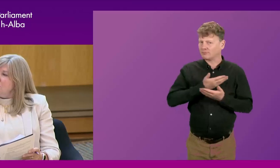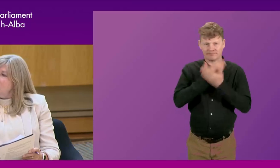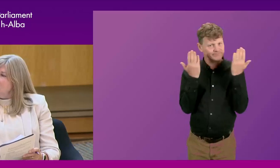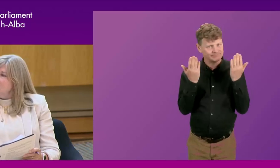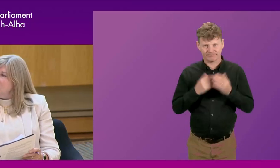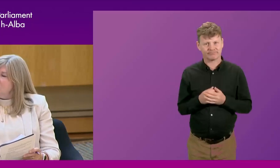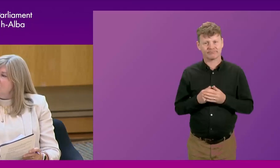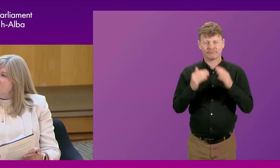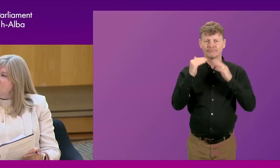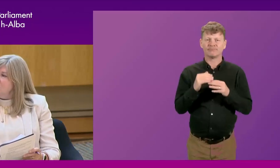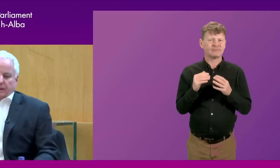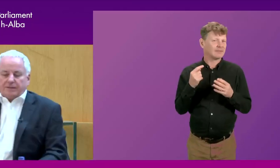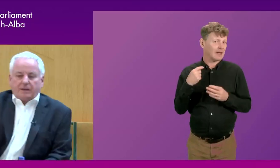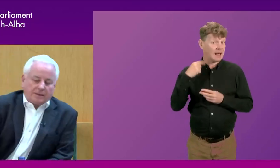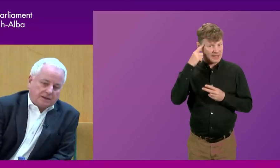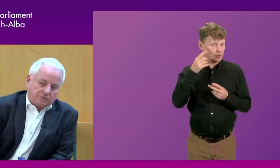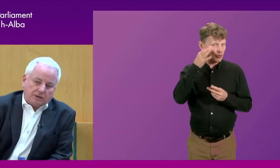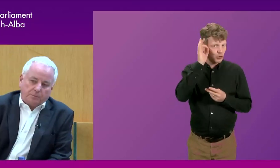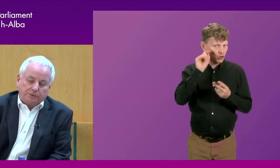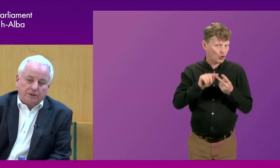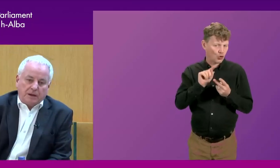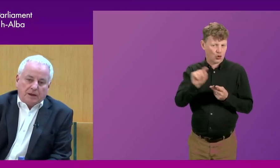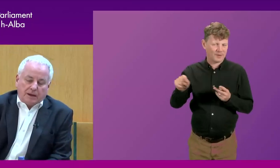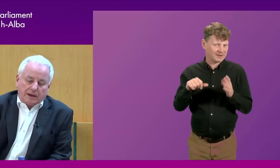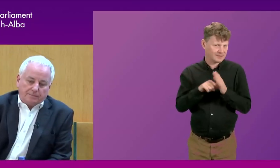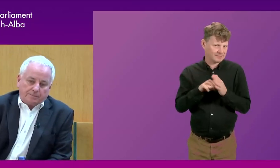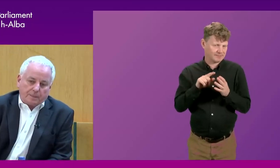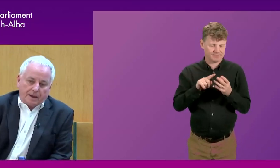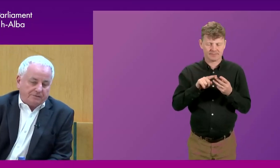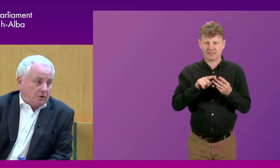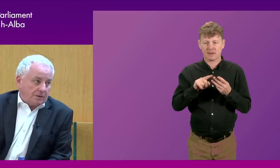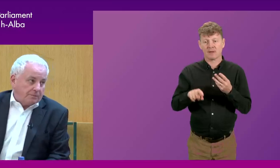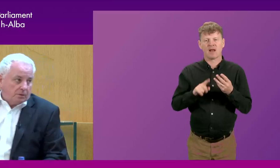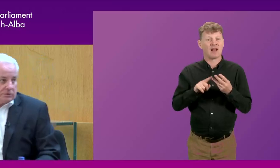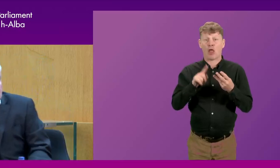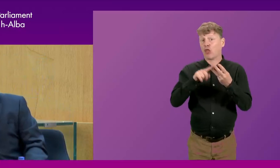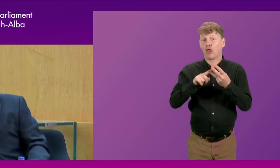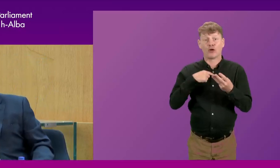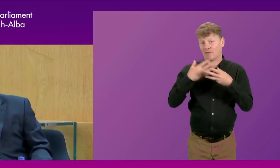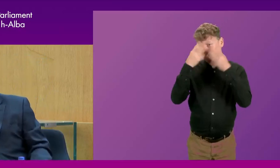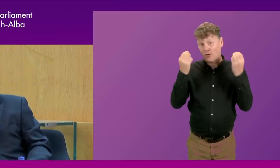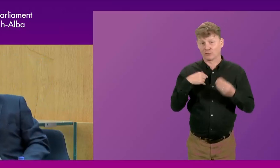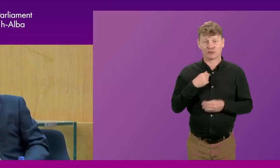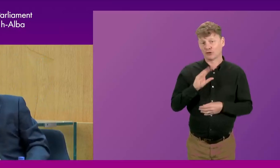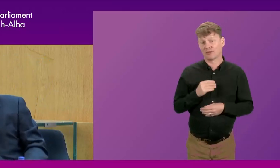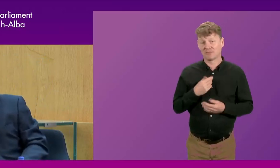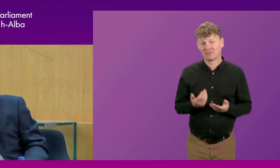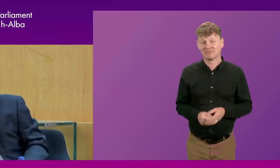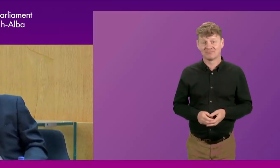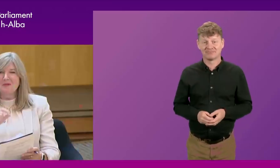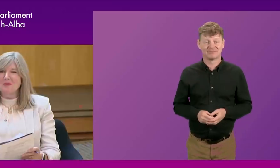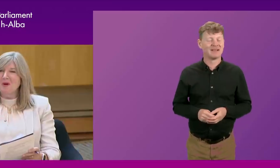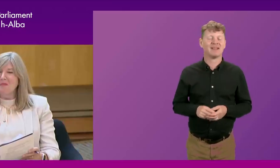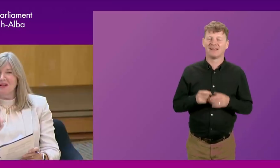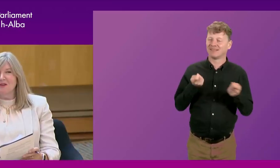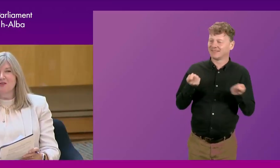so I think that's, I think, I think, I think that's really important. Um, and I forgot my third point, so I'll just shut up at that point. I'm